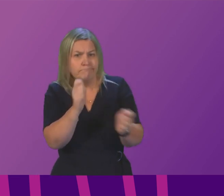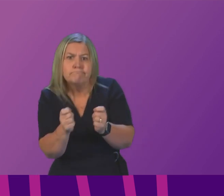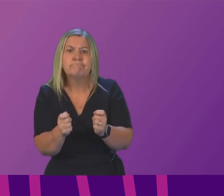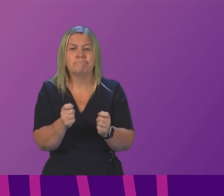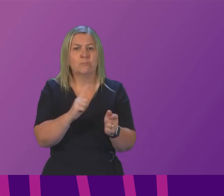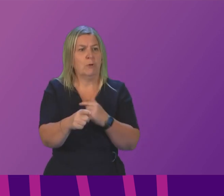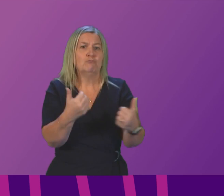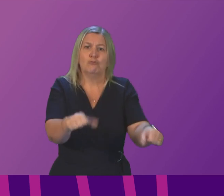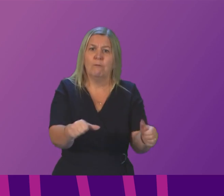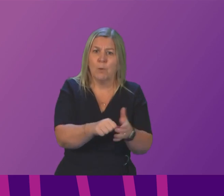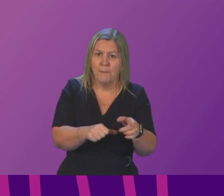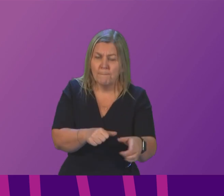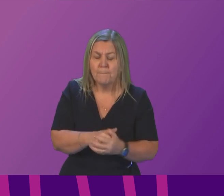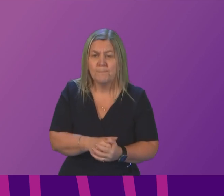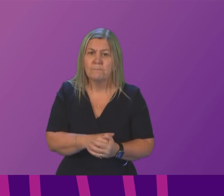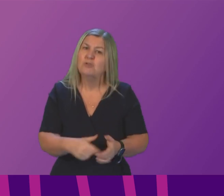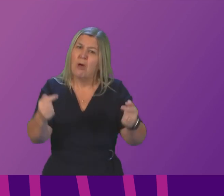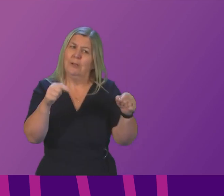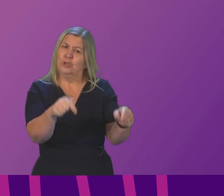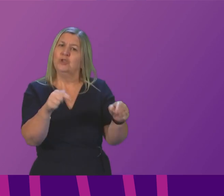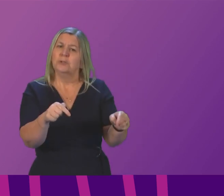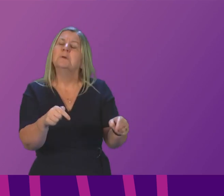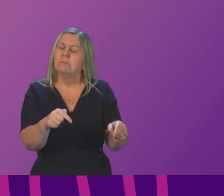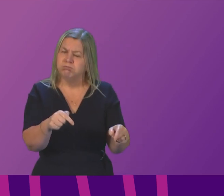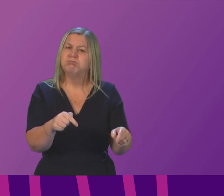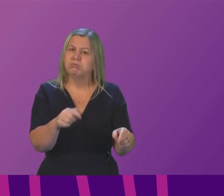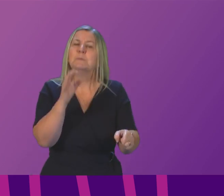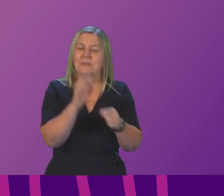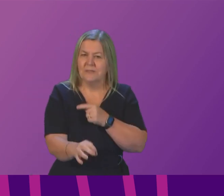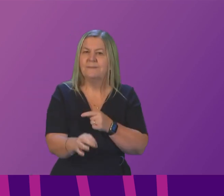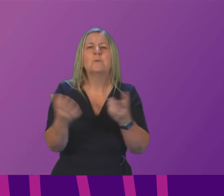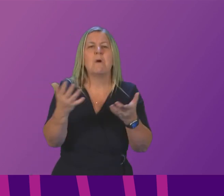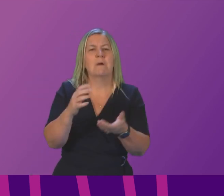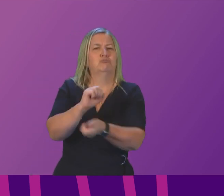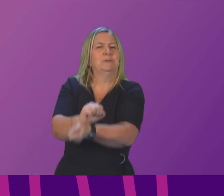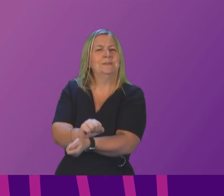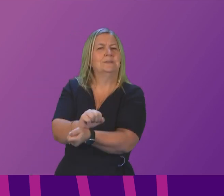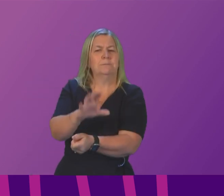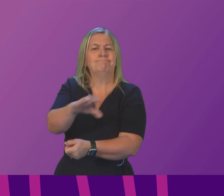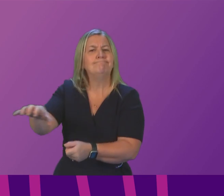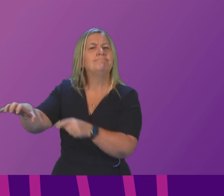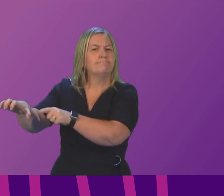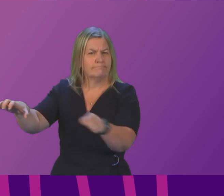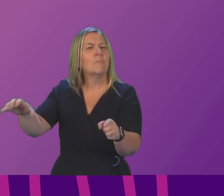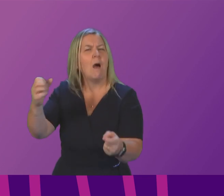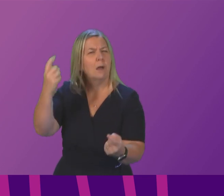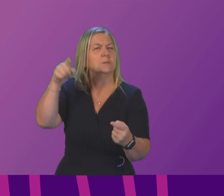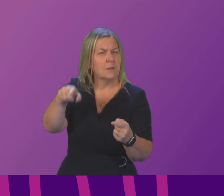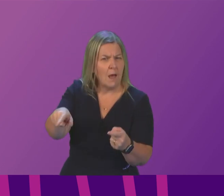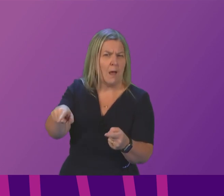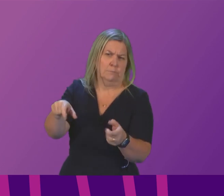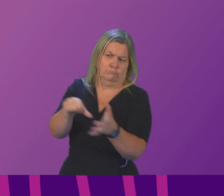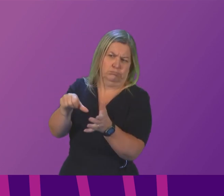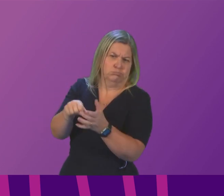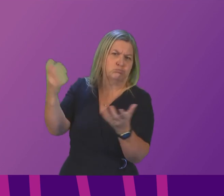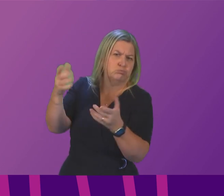Within that overall challenge, there is a particular challenge in our prisons, and I think all of us understand the different factors that are at